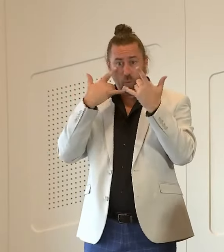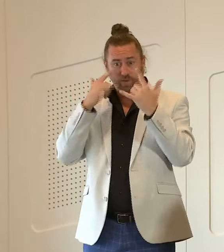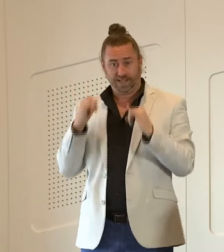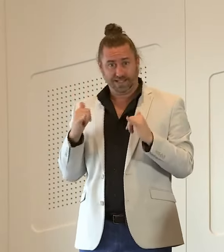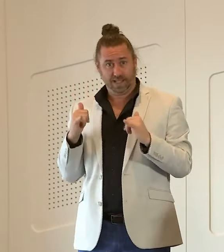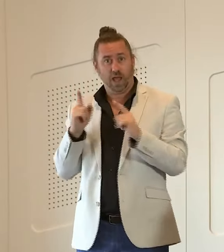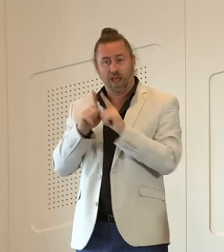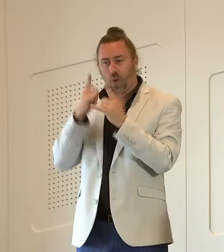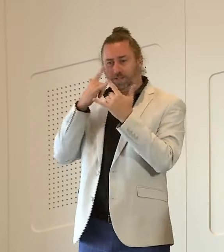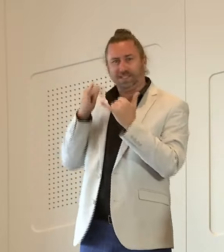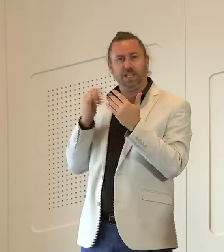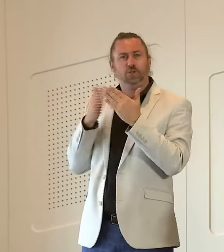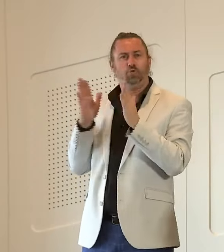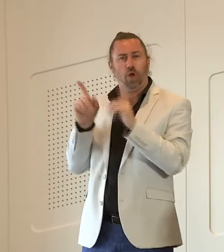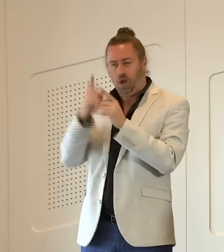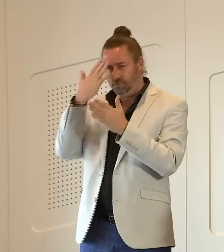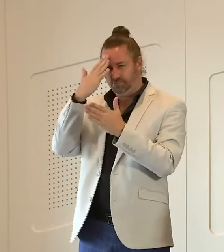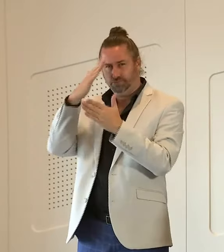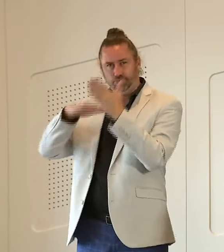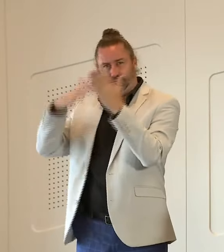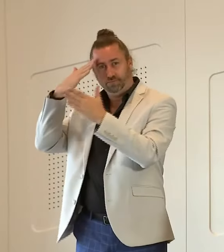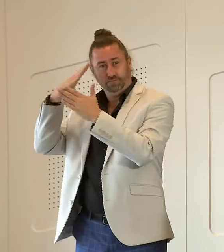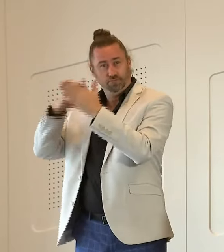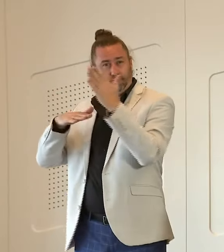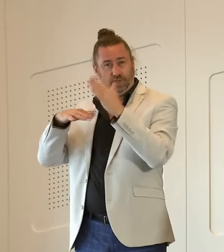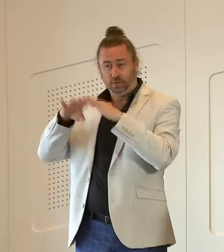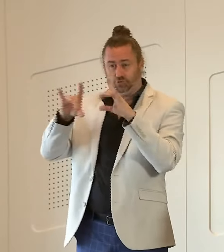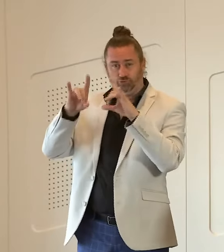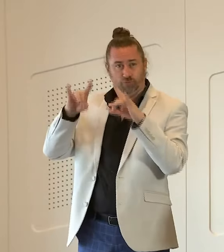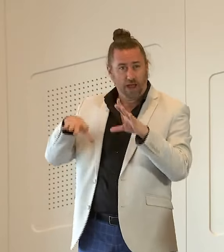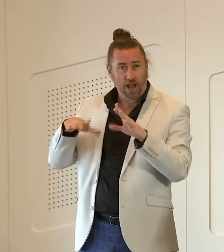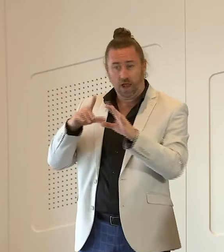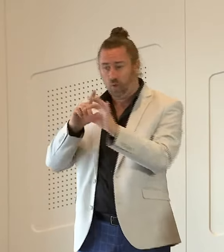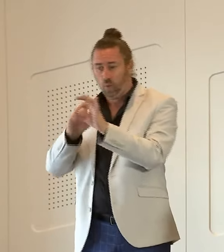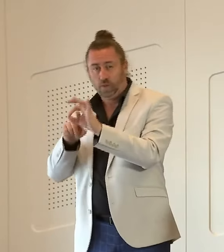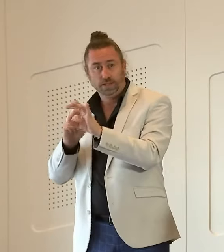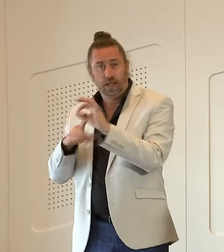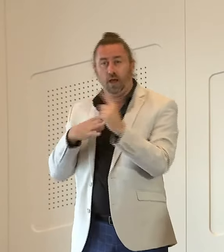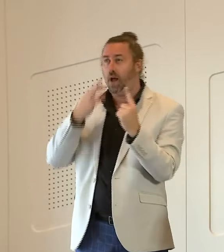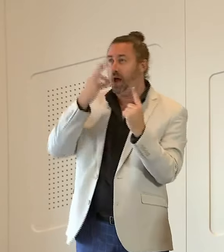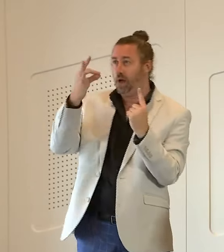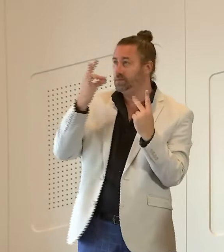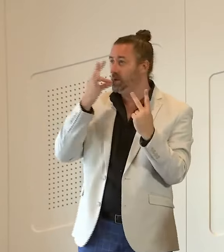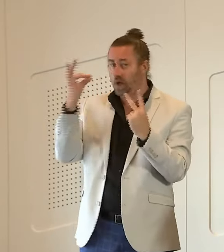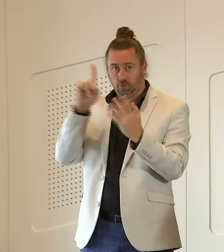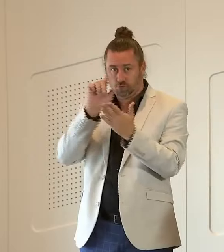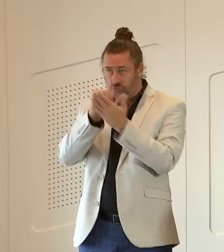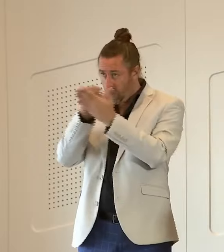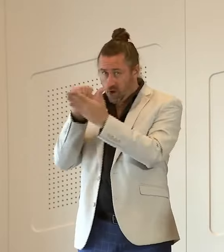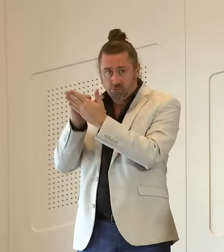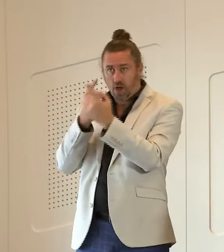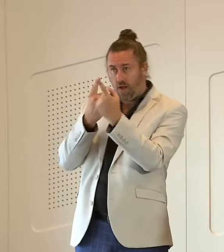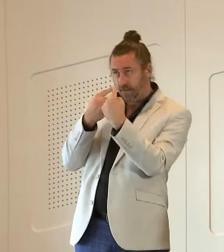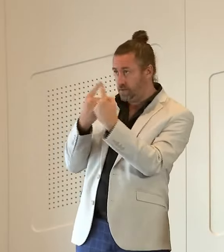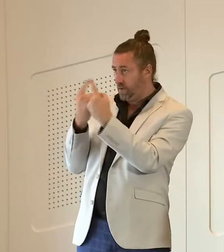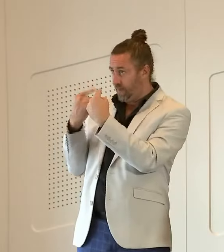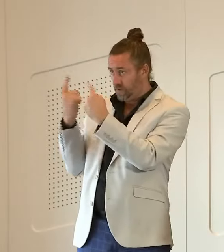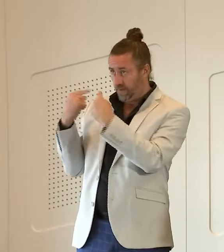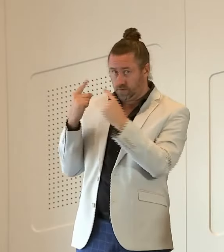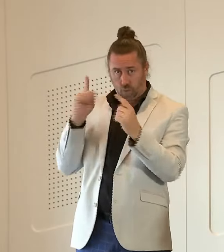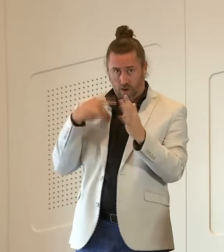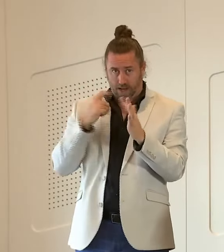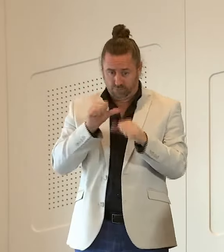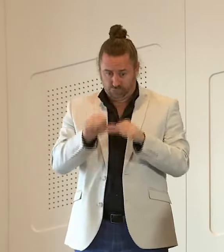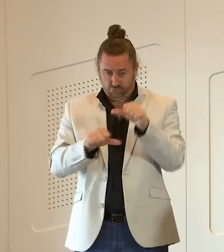about uh the government setting up this commission of inquiry so we have fully consulted got the right advice and we've provided